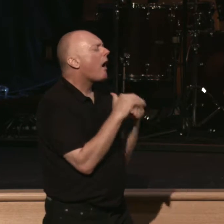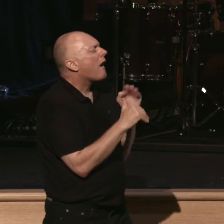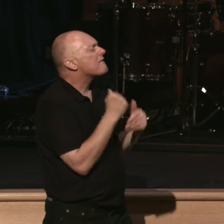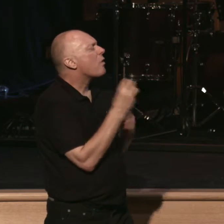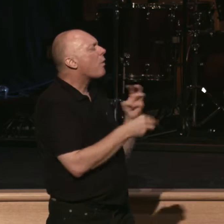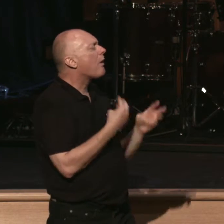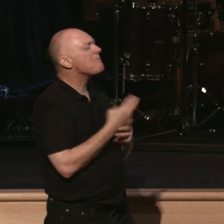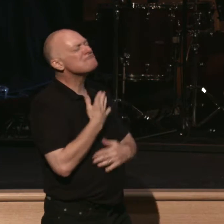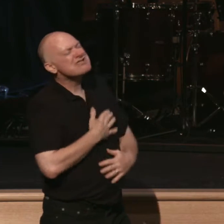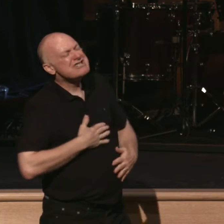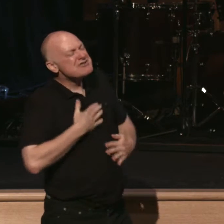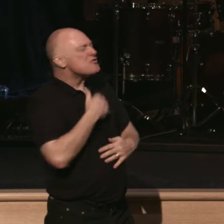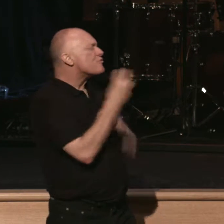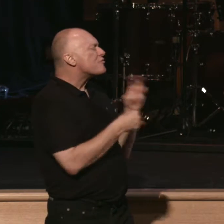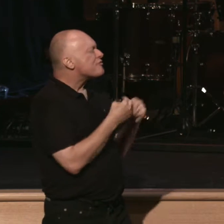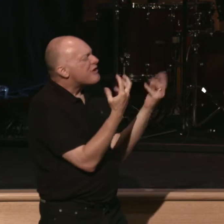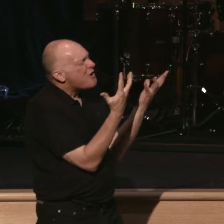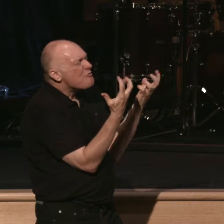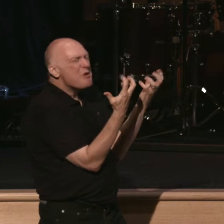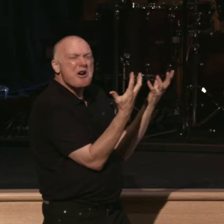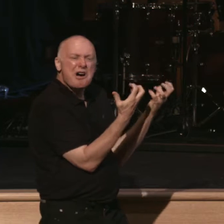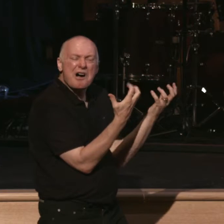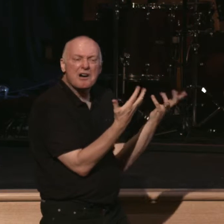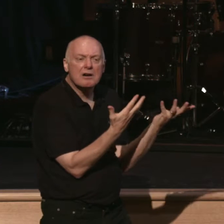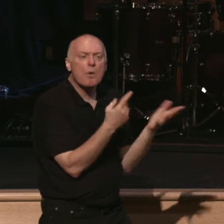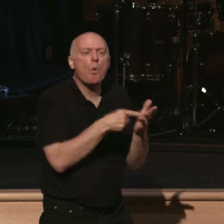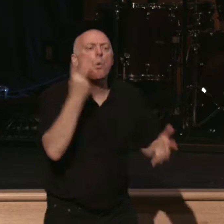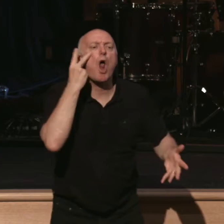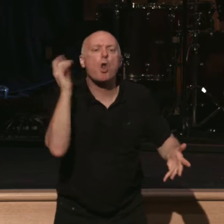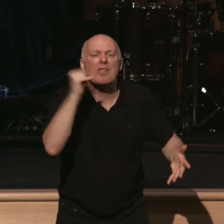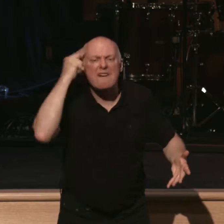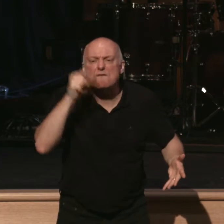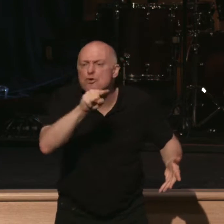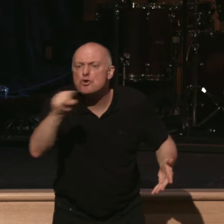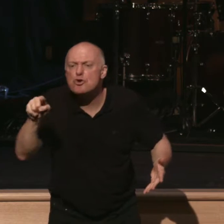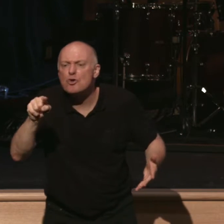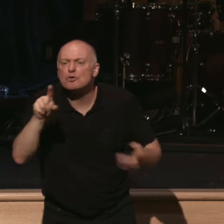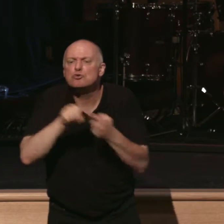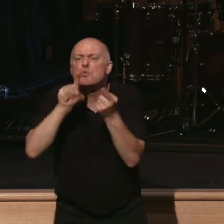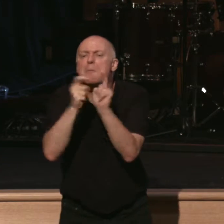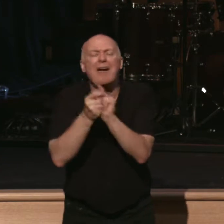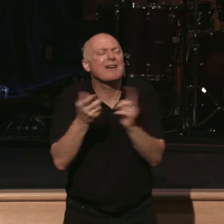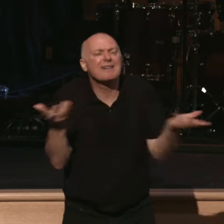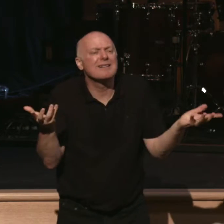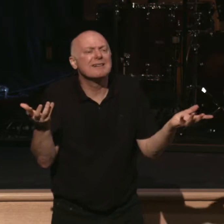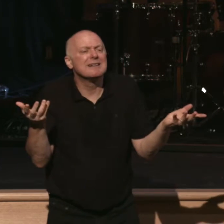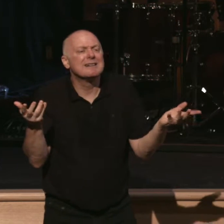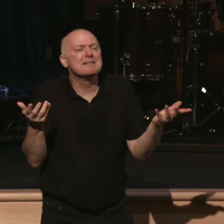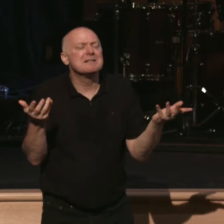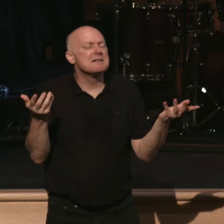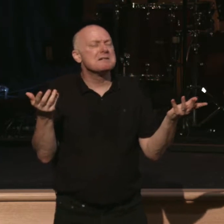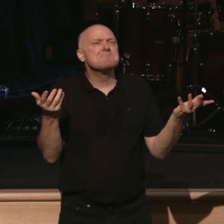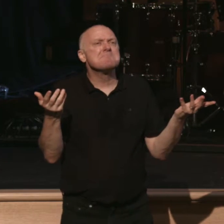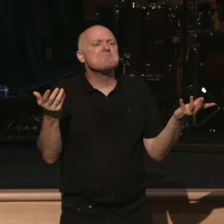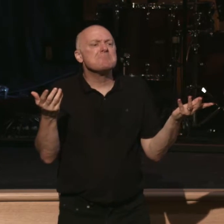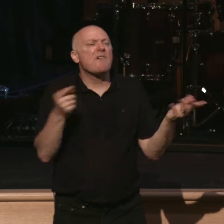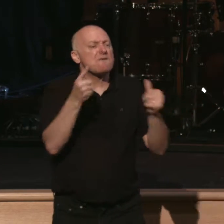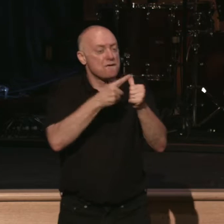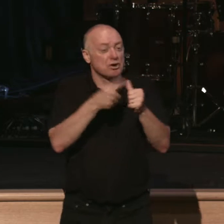The pleasures of the world. What does it look like for you to repent? It looks like confessing your